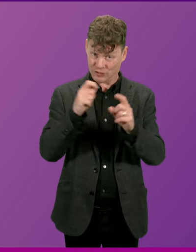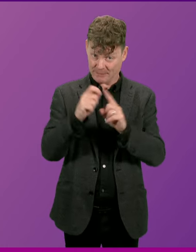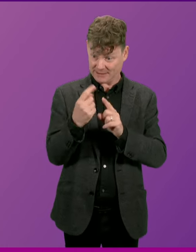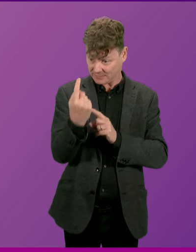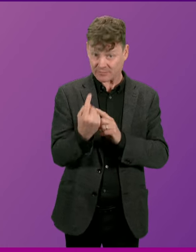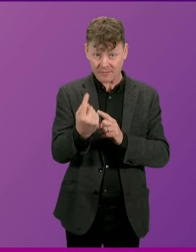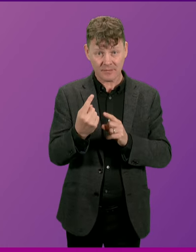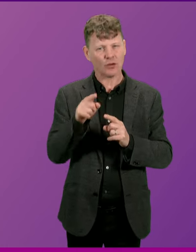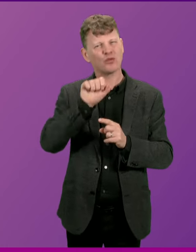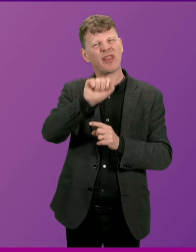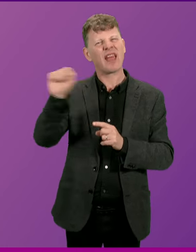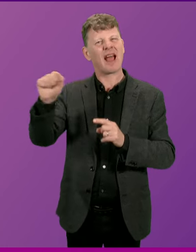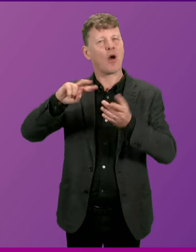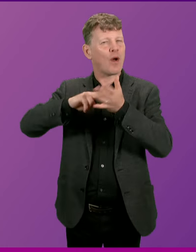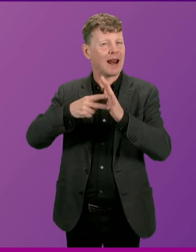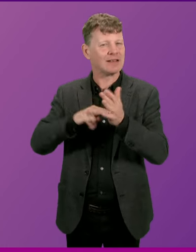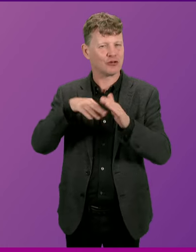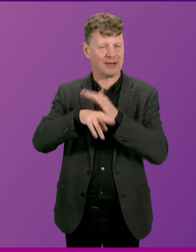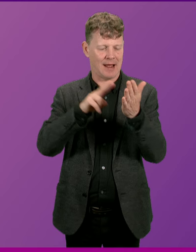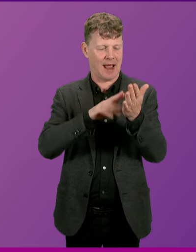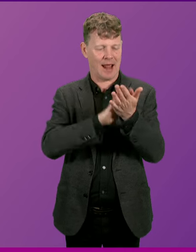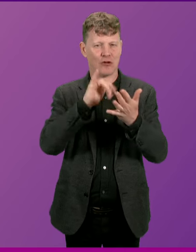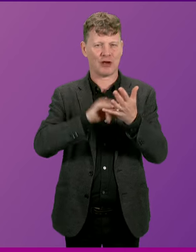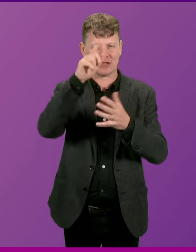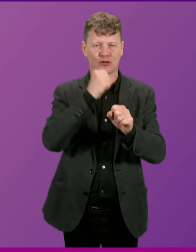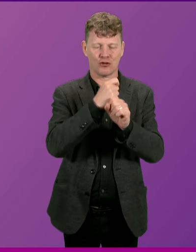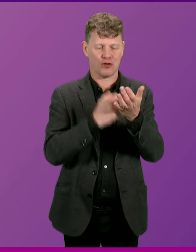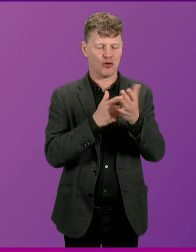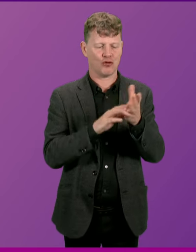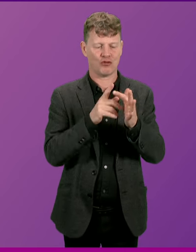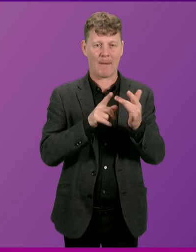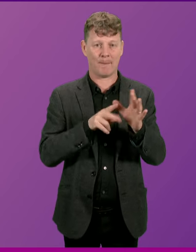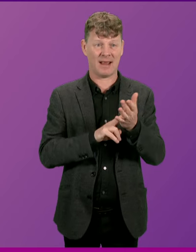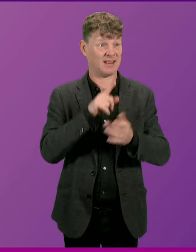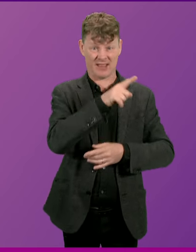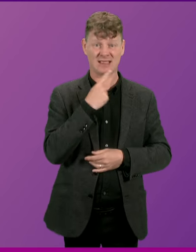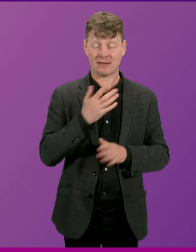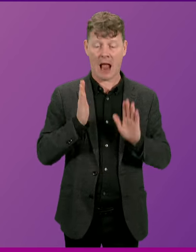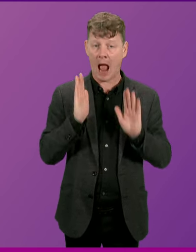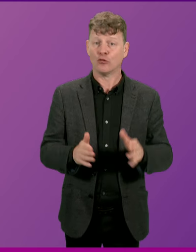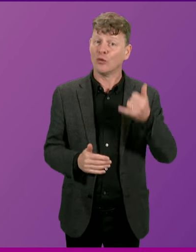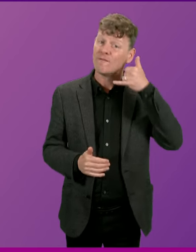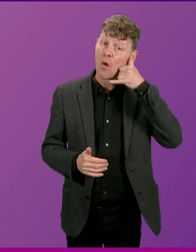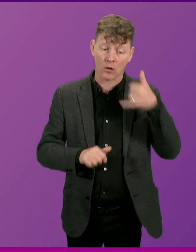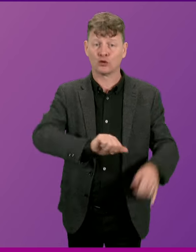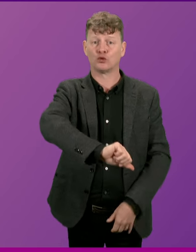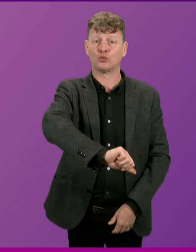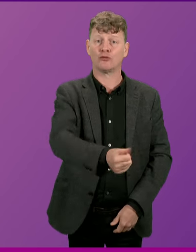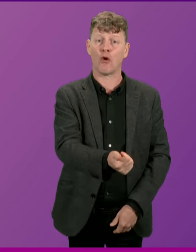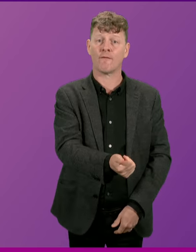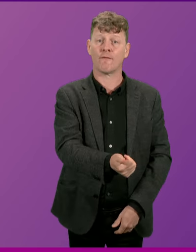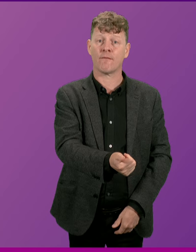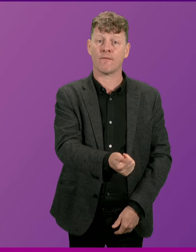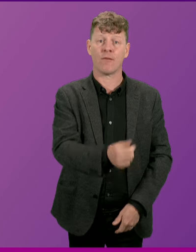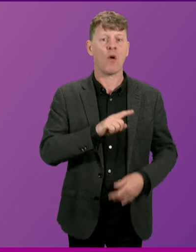representative body in NHS Grampian. We had to switch off our phones yesterday for the first time as we have